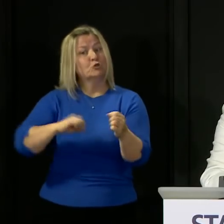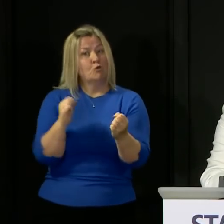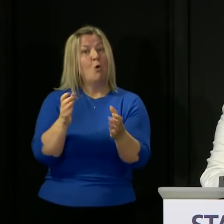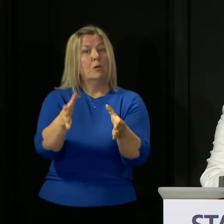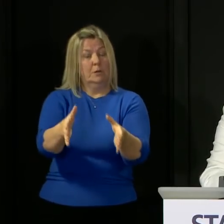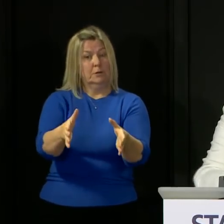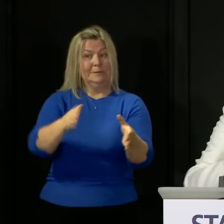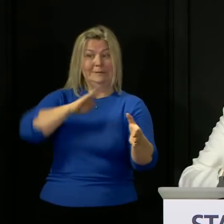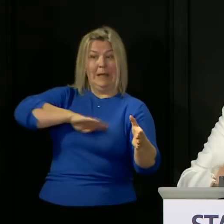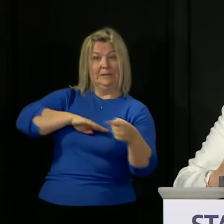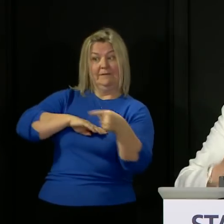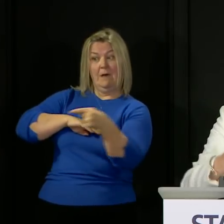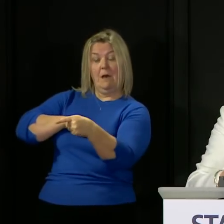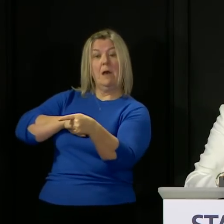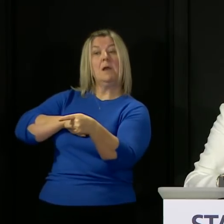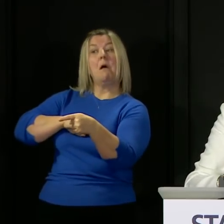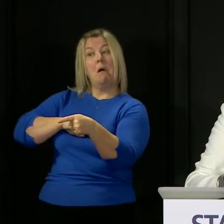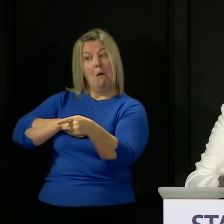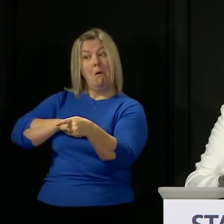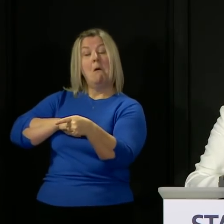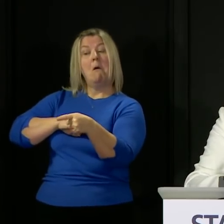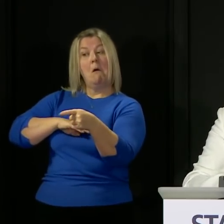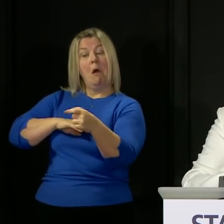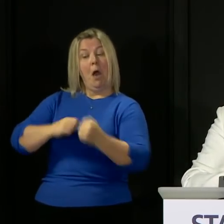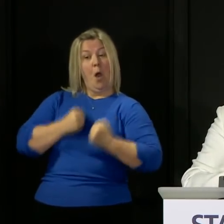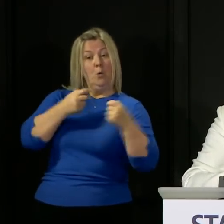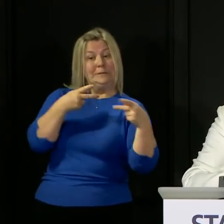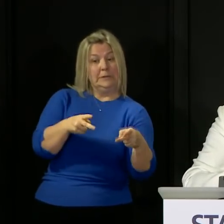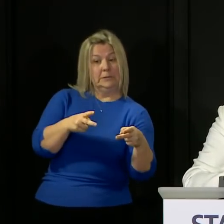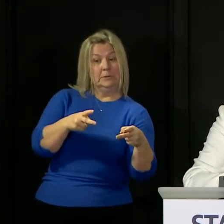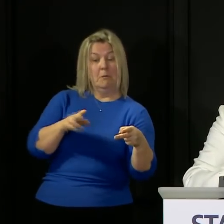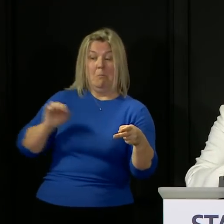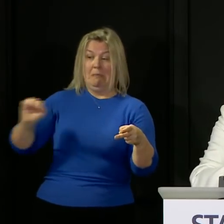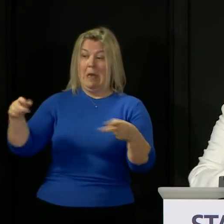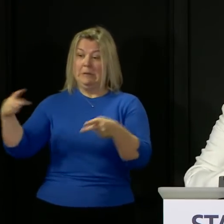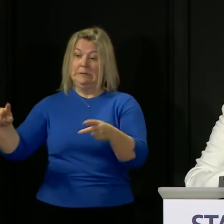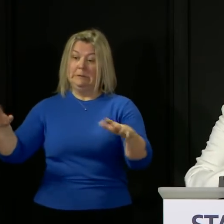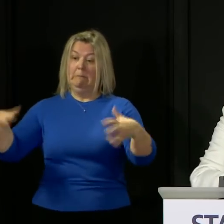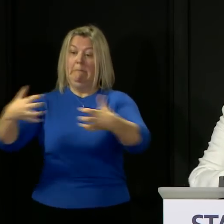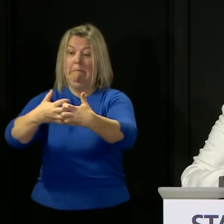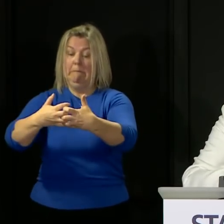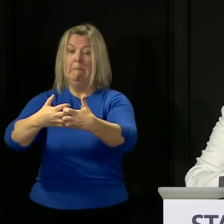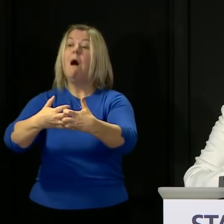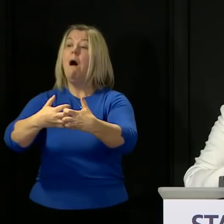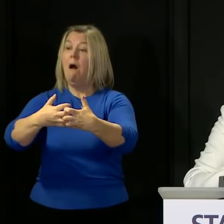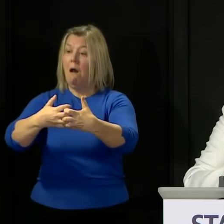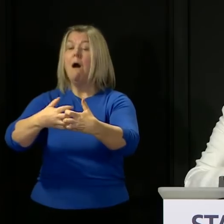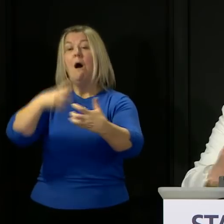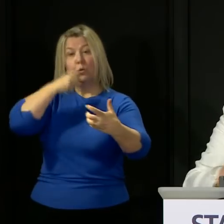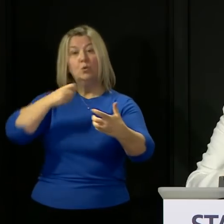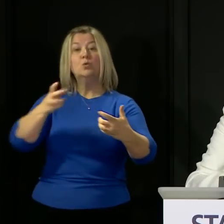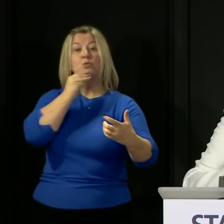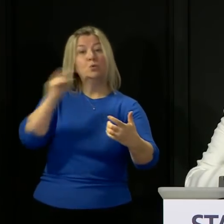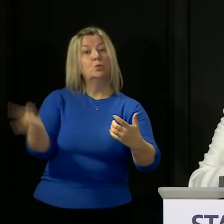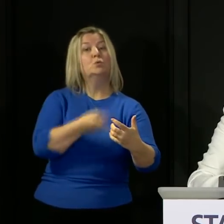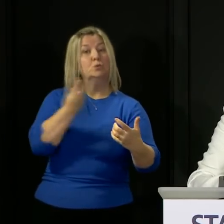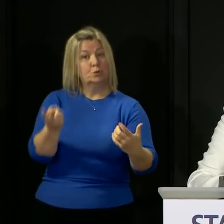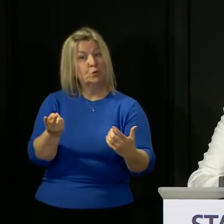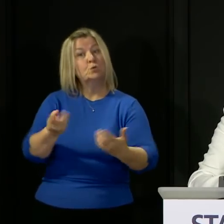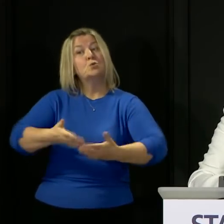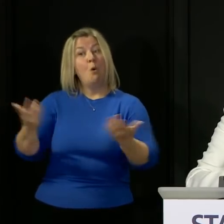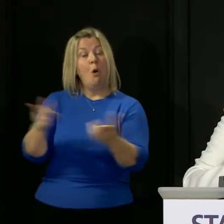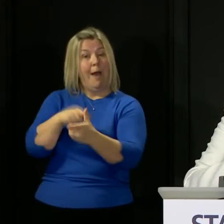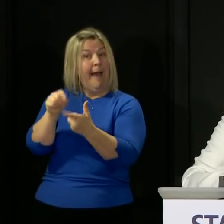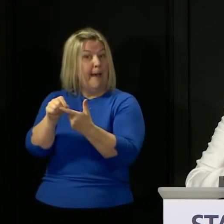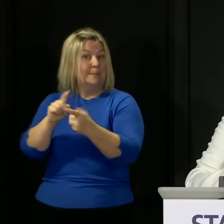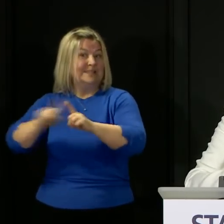satisfied that that integrates sufficiently with our system and that other concerns that people might have about any app of that nature have been